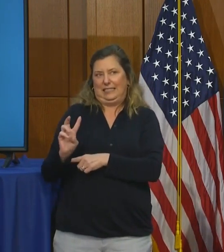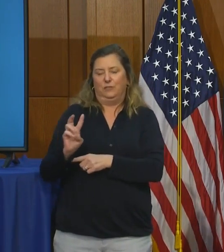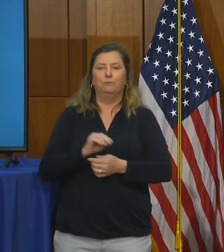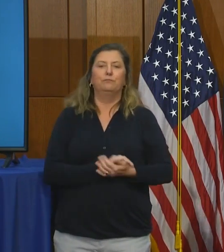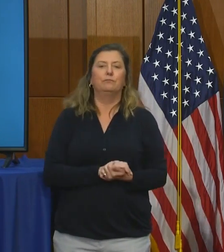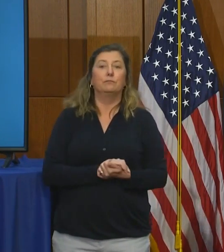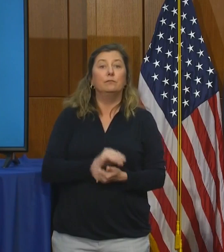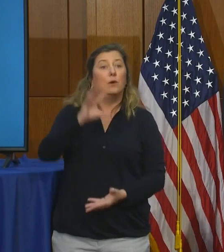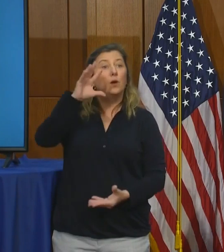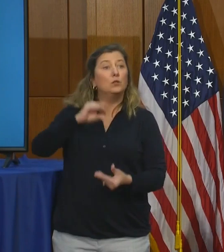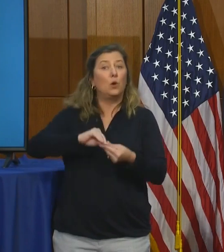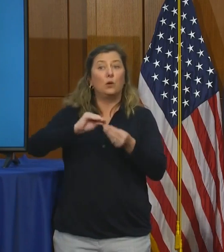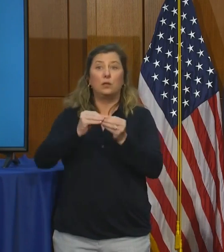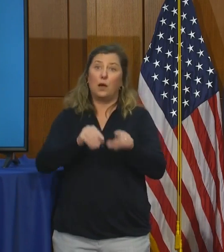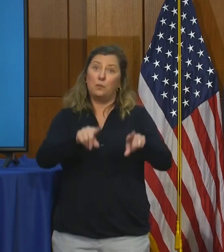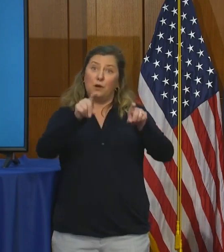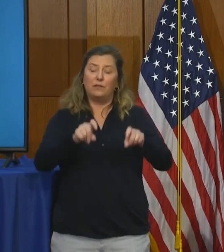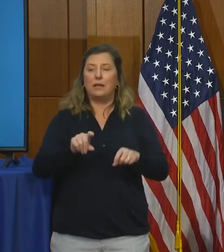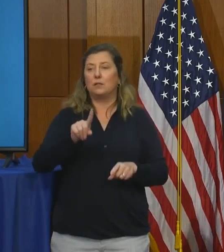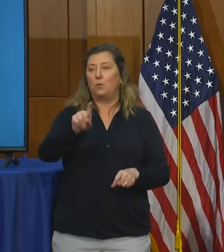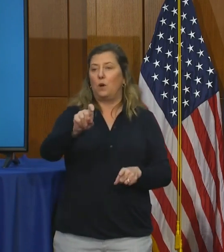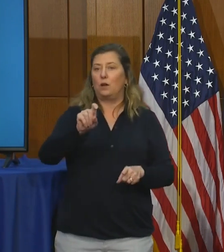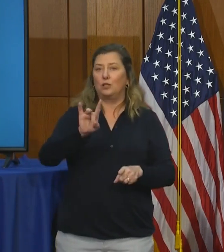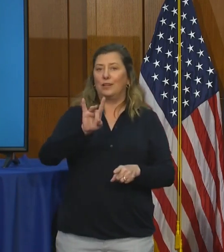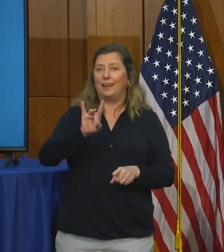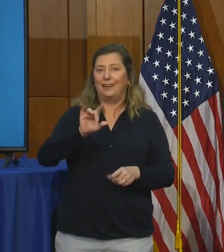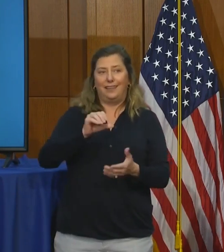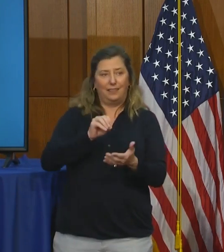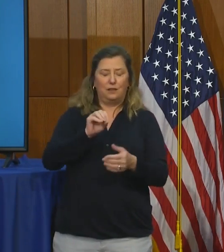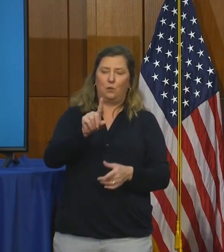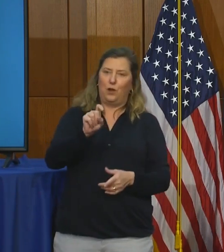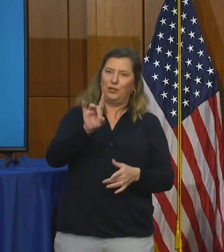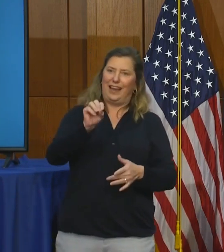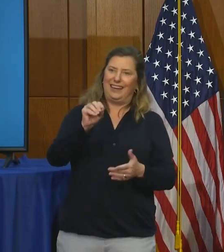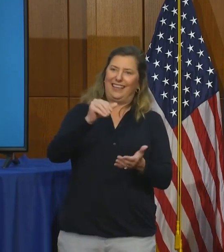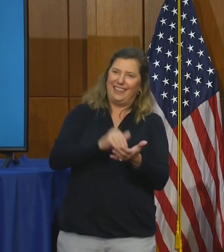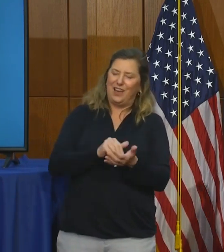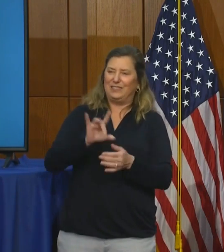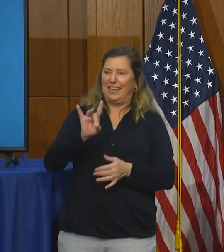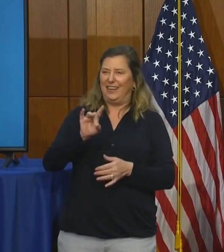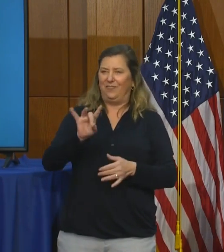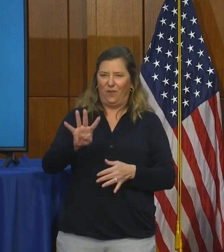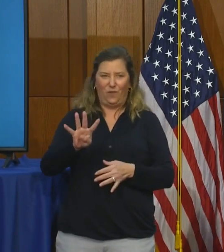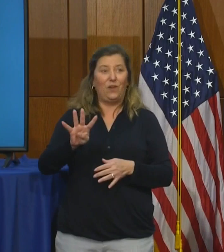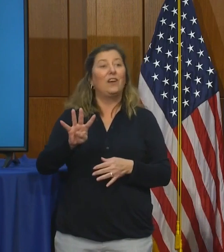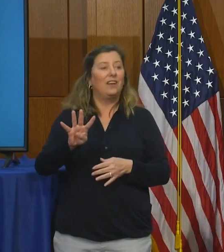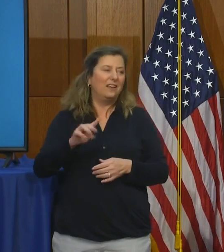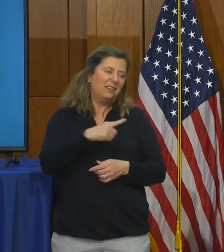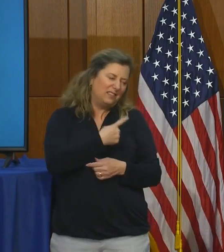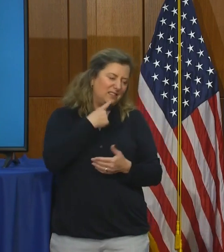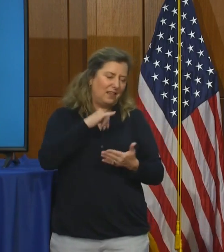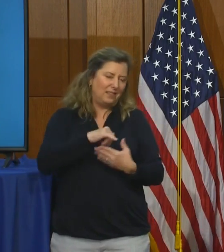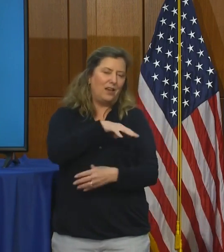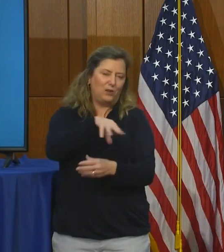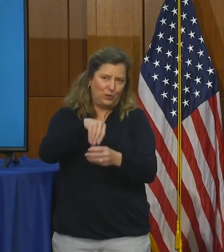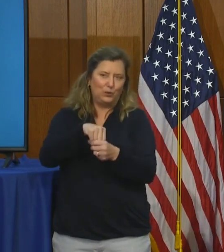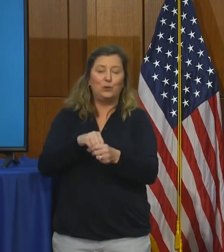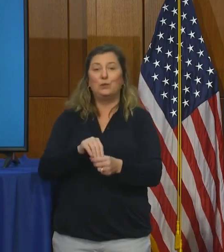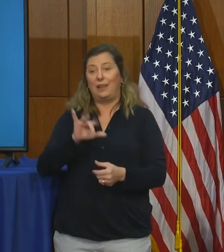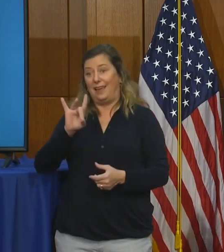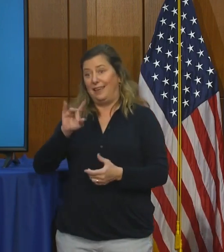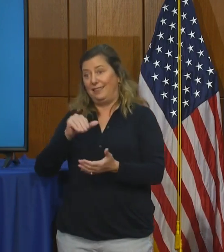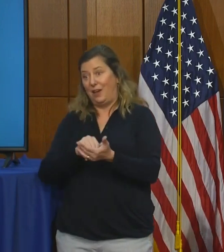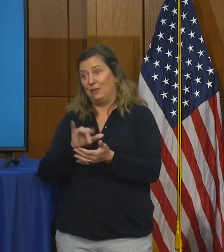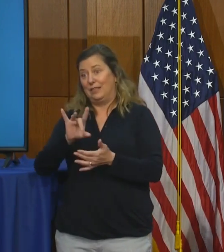Total tests are 180,084. And as the governor mentioned, that includes the 8